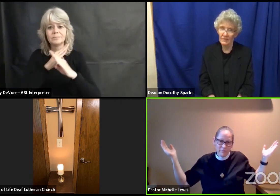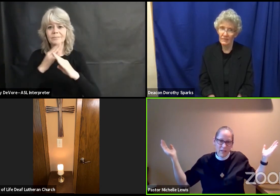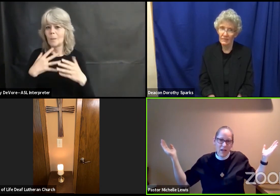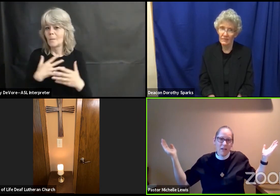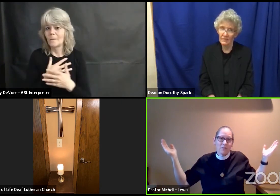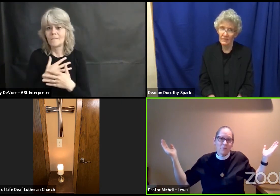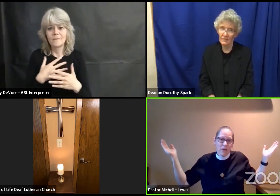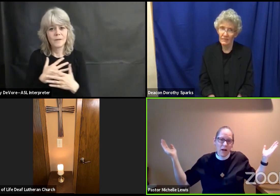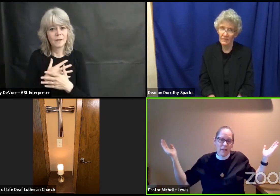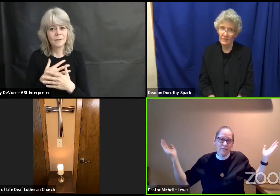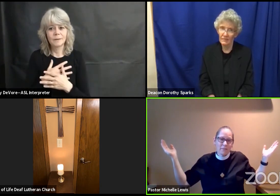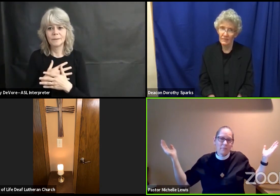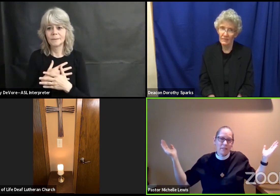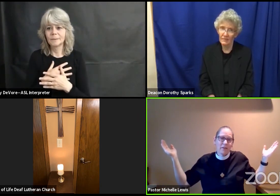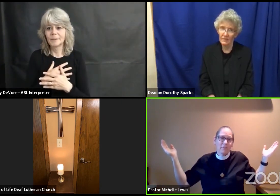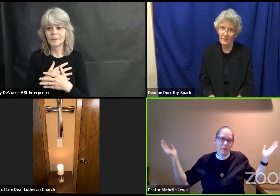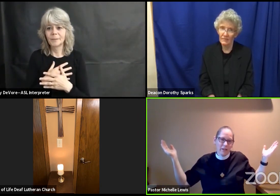do not be afraid